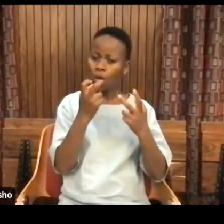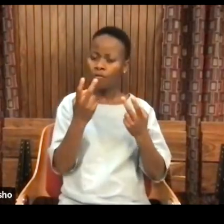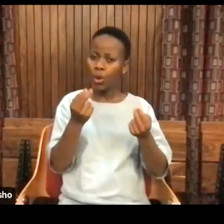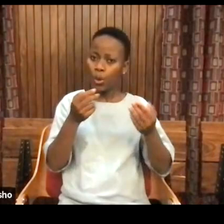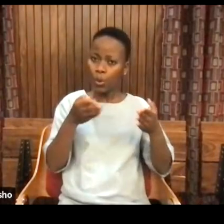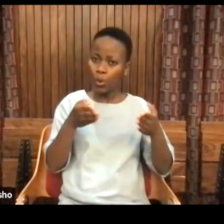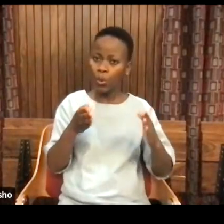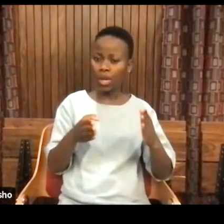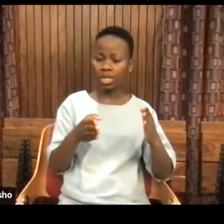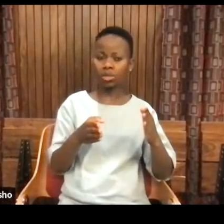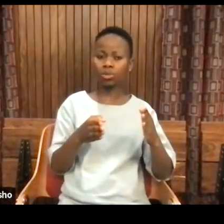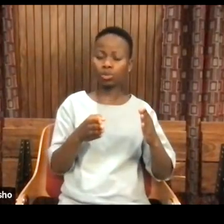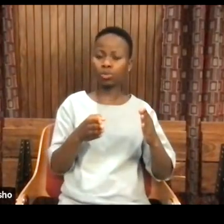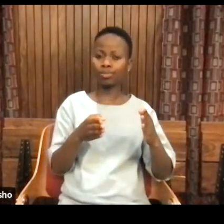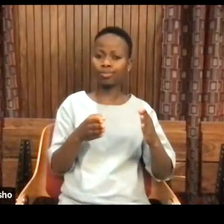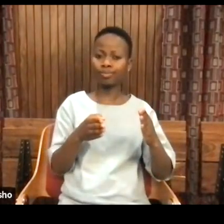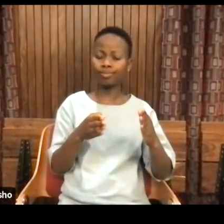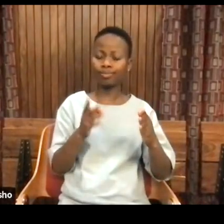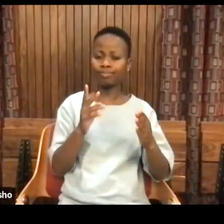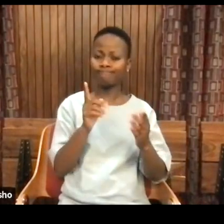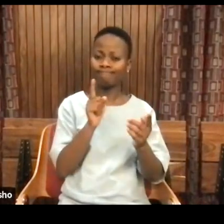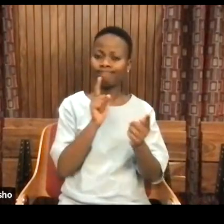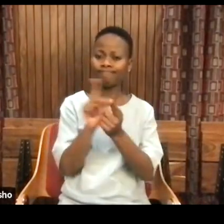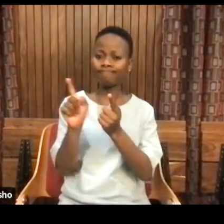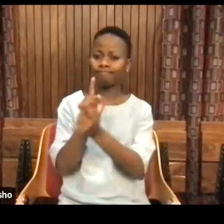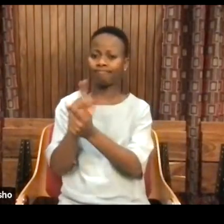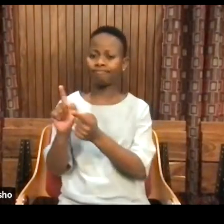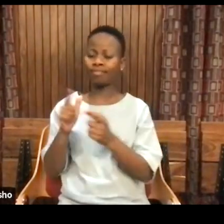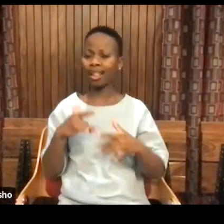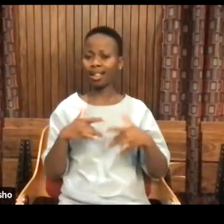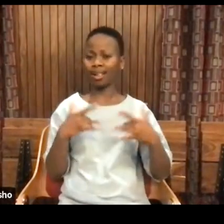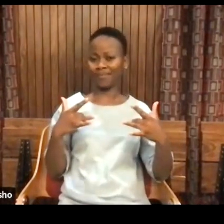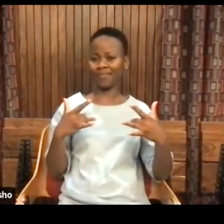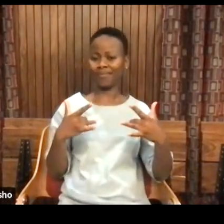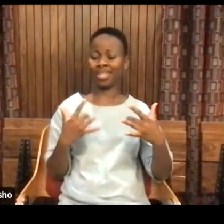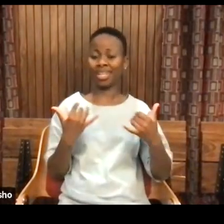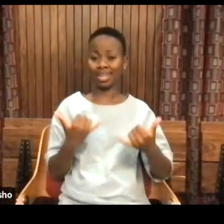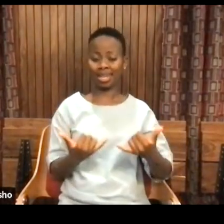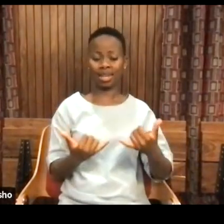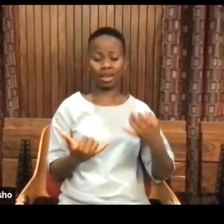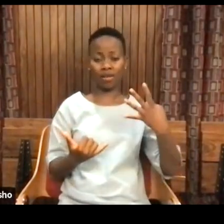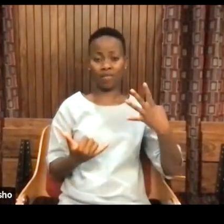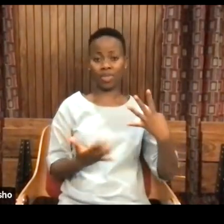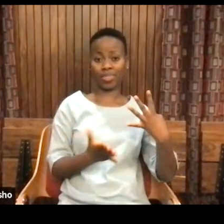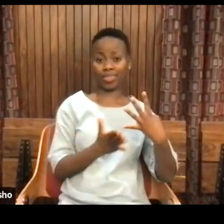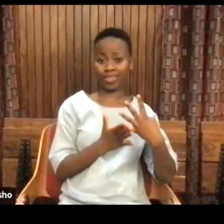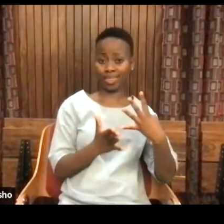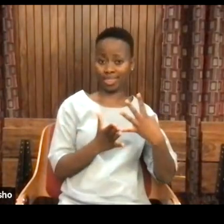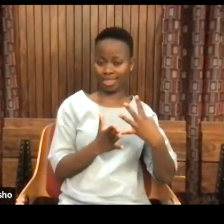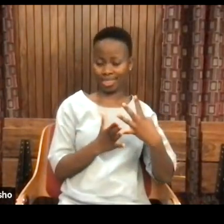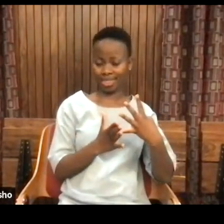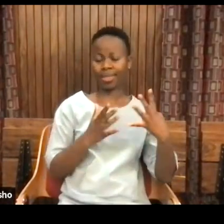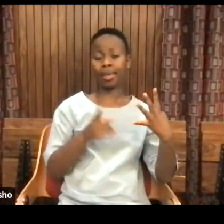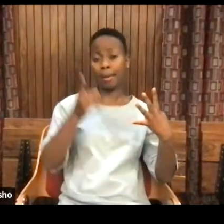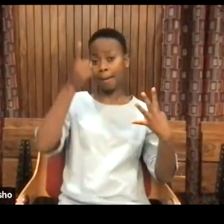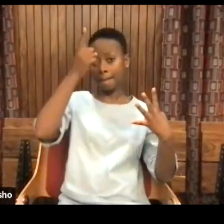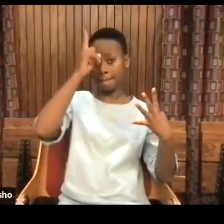these lies. So I get to the fourth one, which is a theme of Black existentialism.